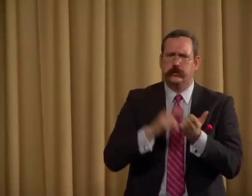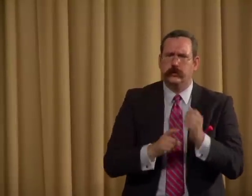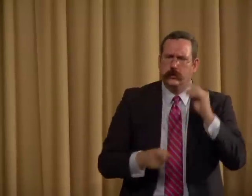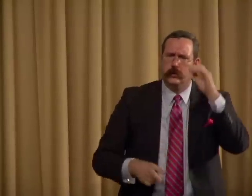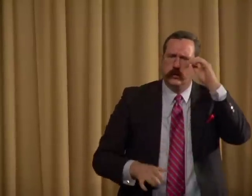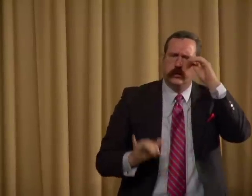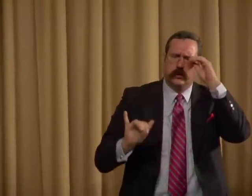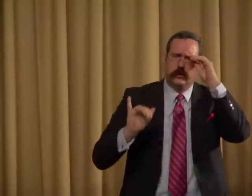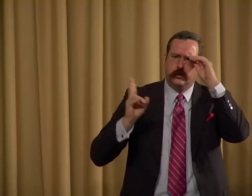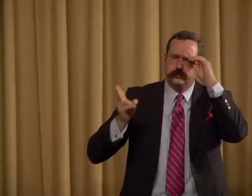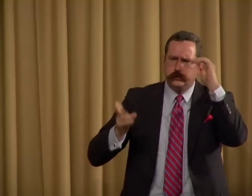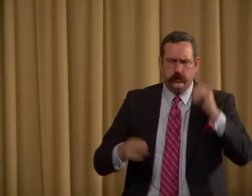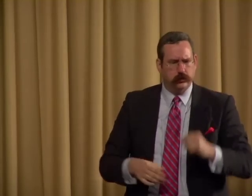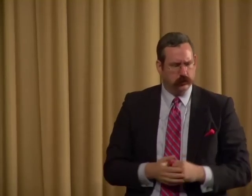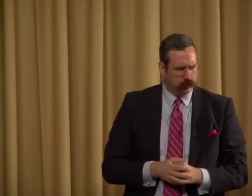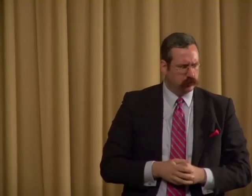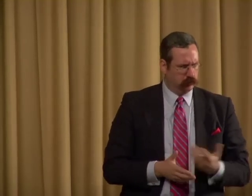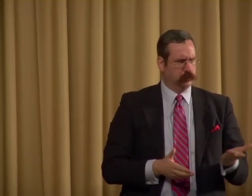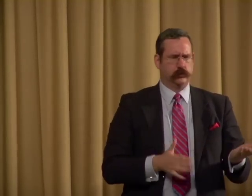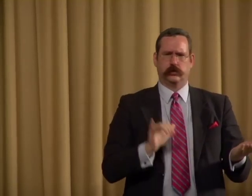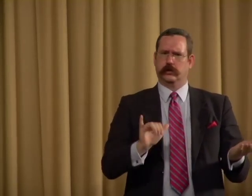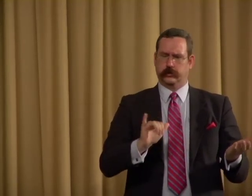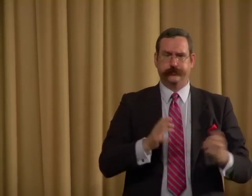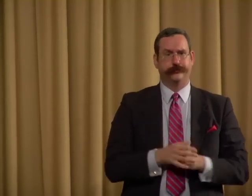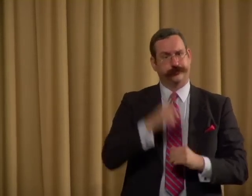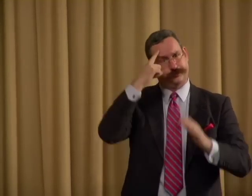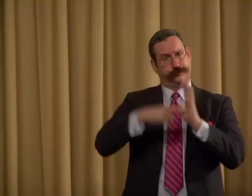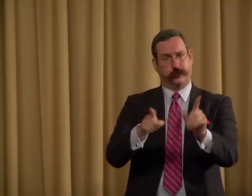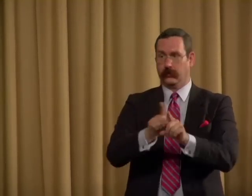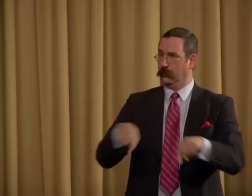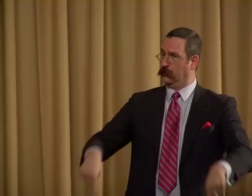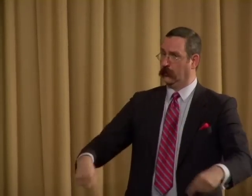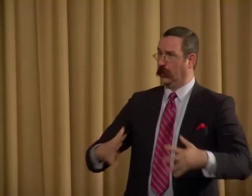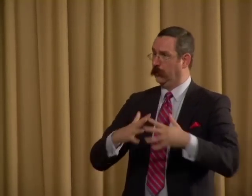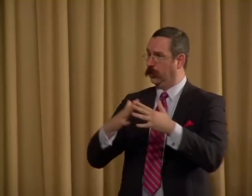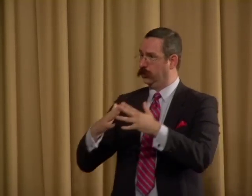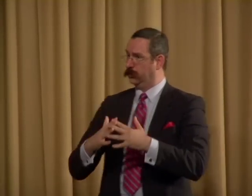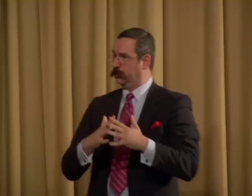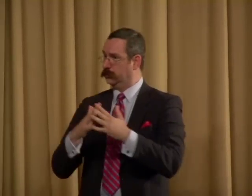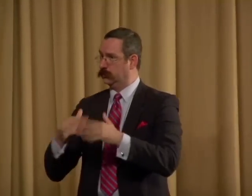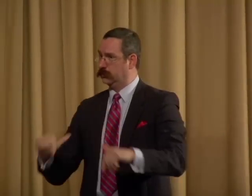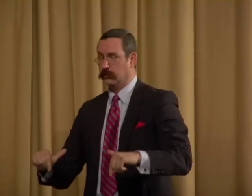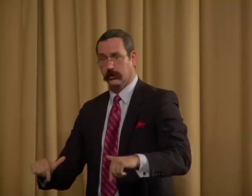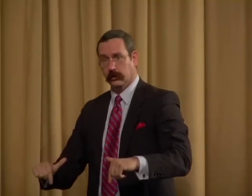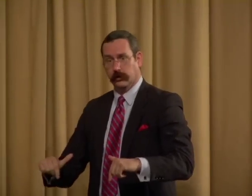aspect to that change. For example, here in America,